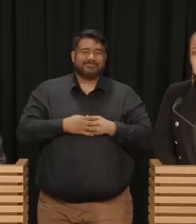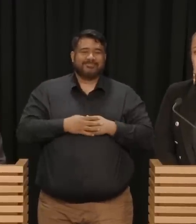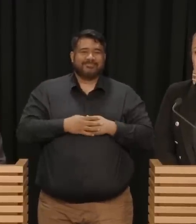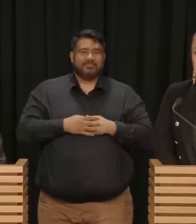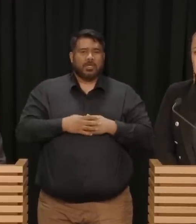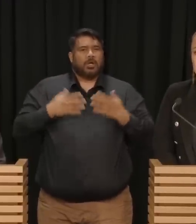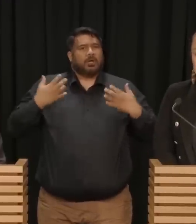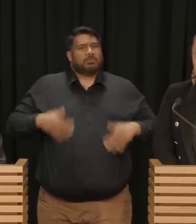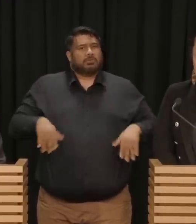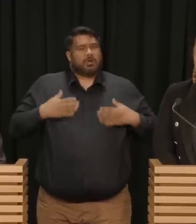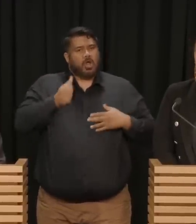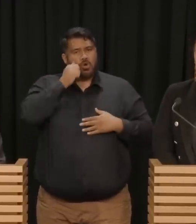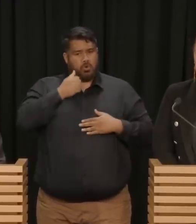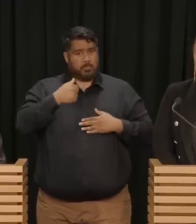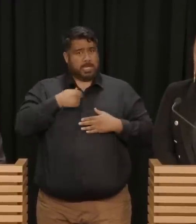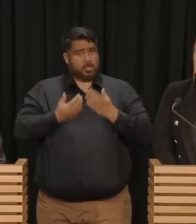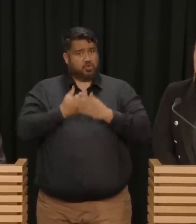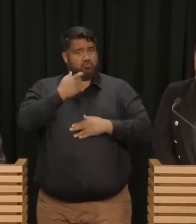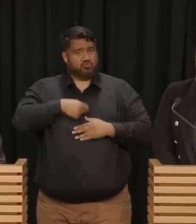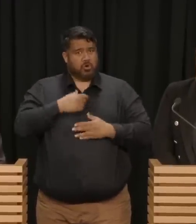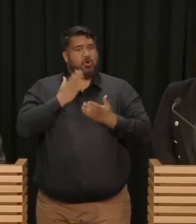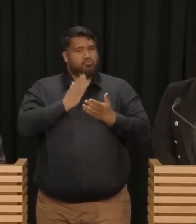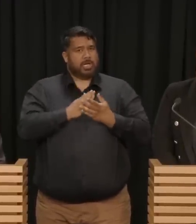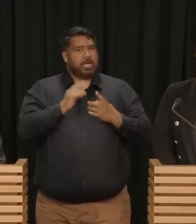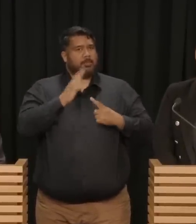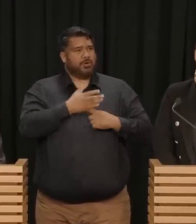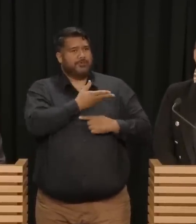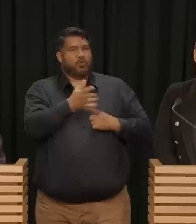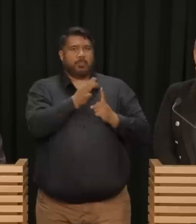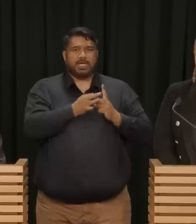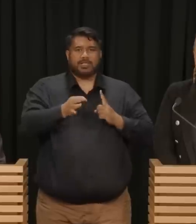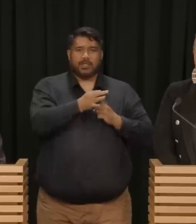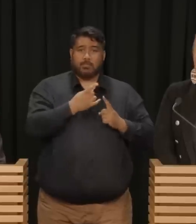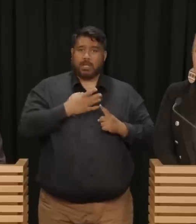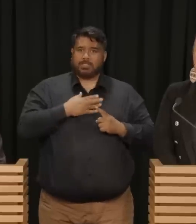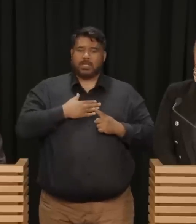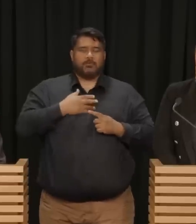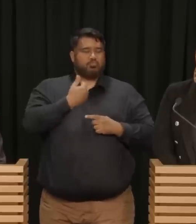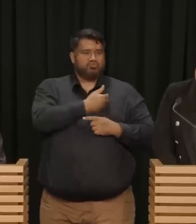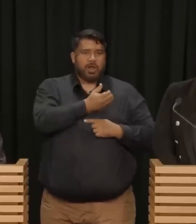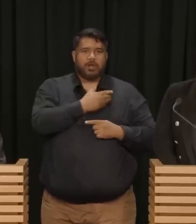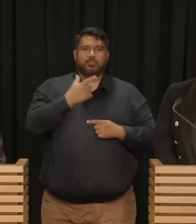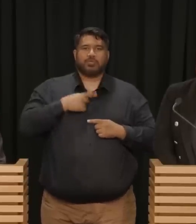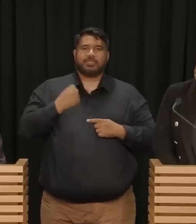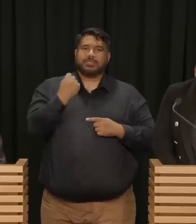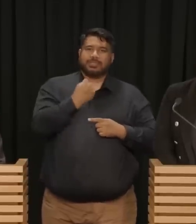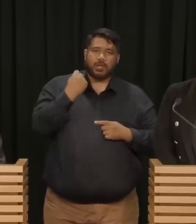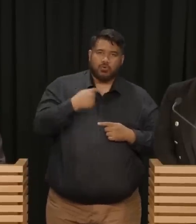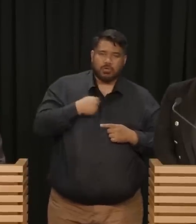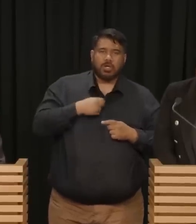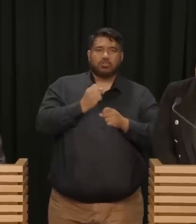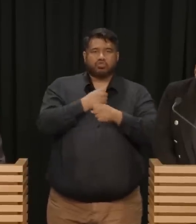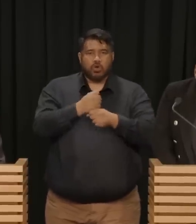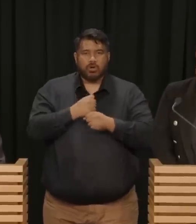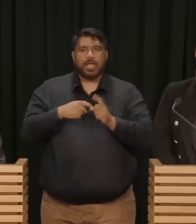this for our Pacific community. I am proudly Samoan, Tongan, and New Zealand European,